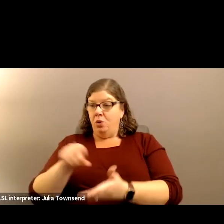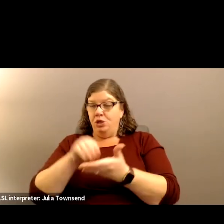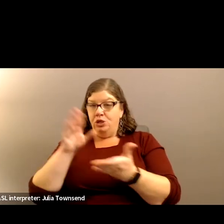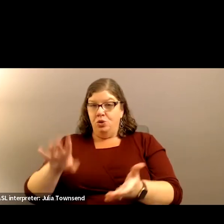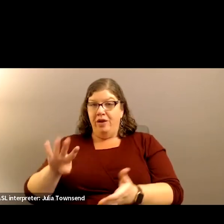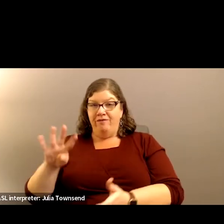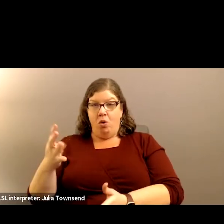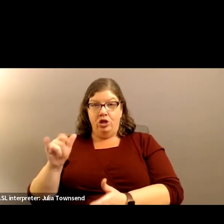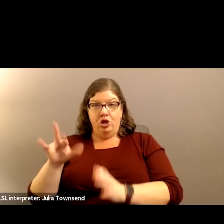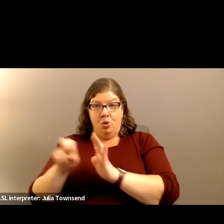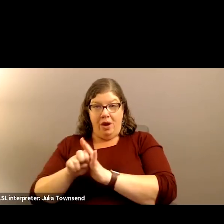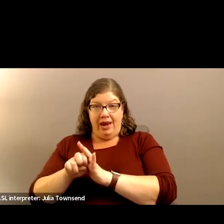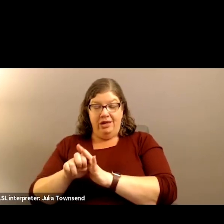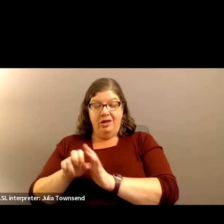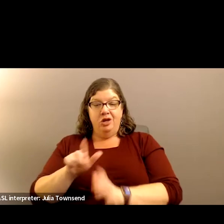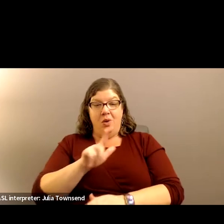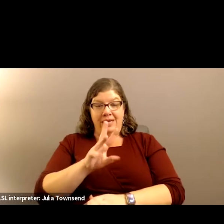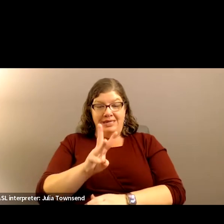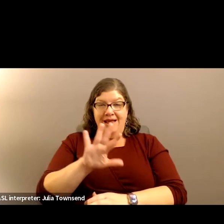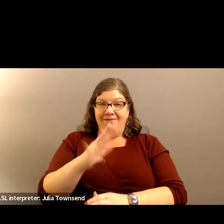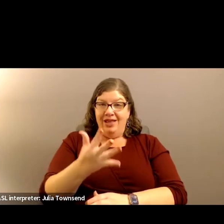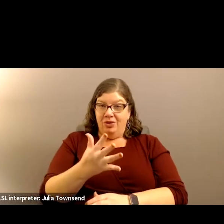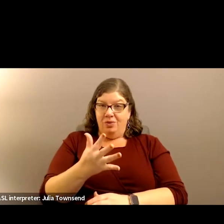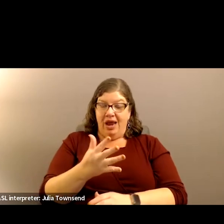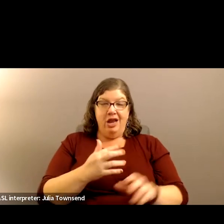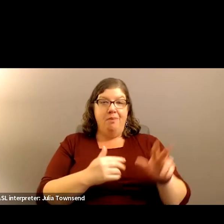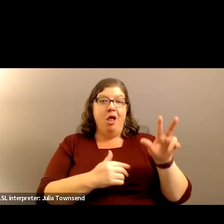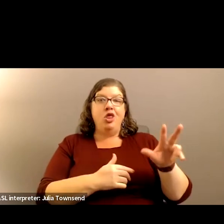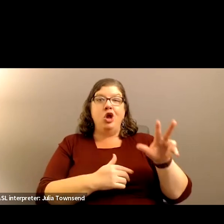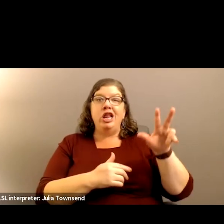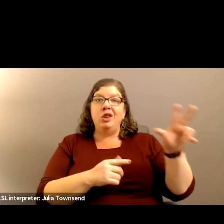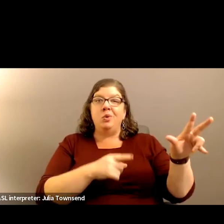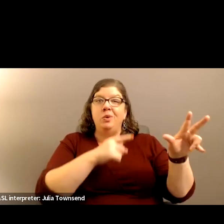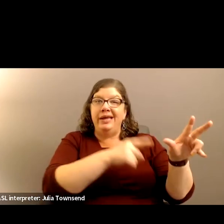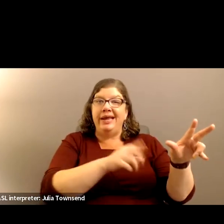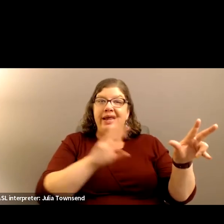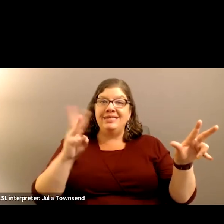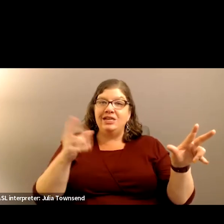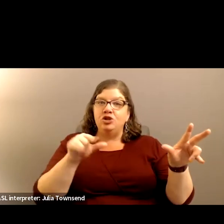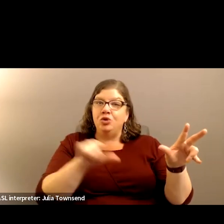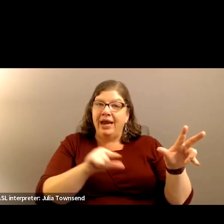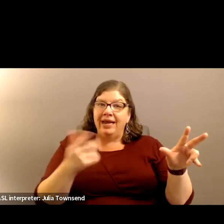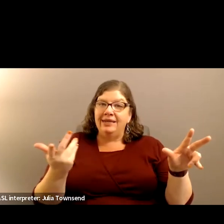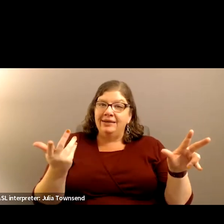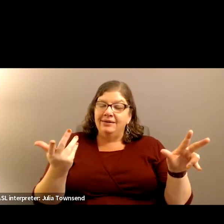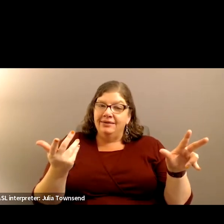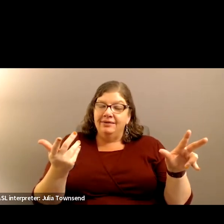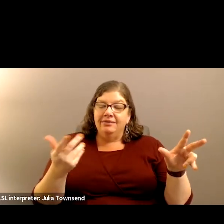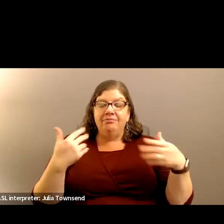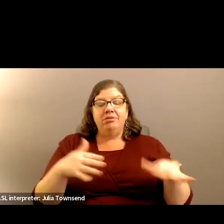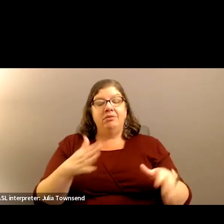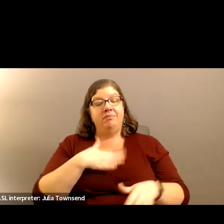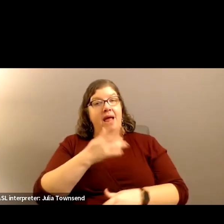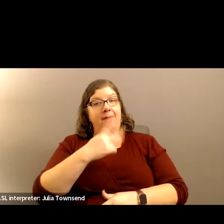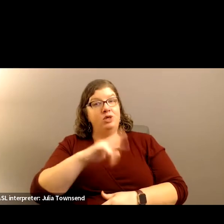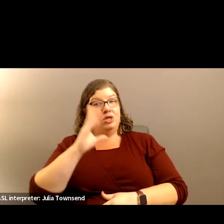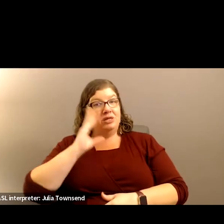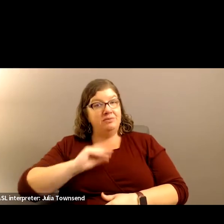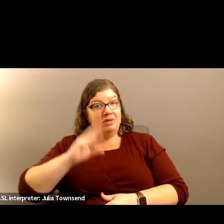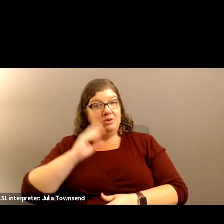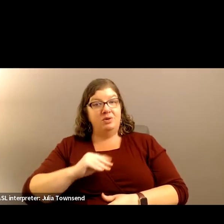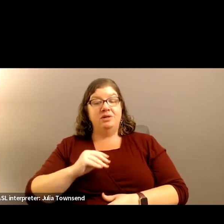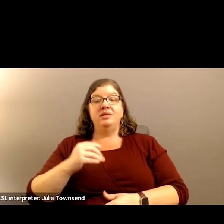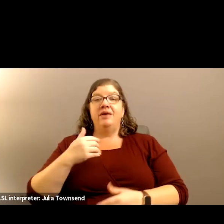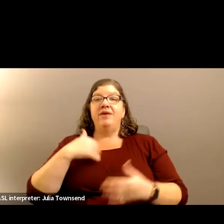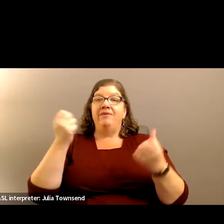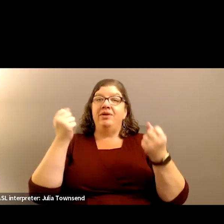fourth grades, maybe 26 in the fifth grade, and 33 in sixth grade. I speak from personal experience of